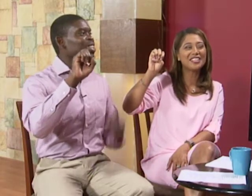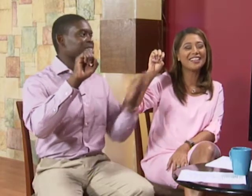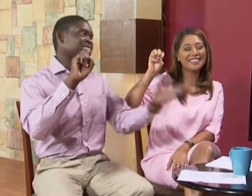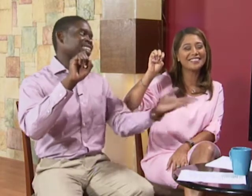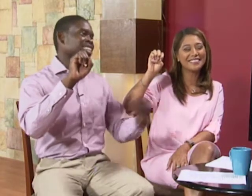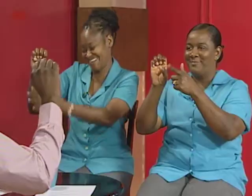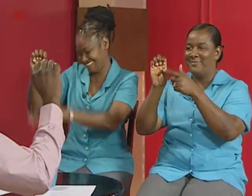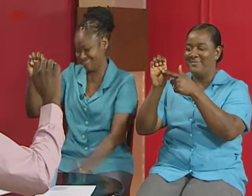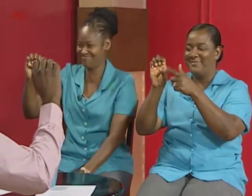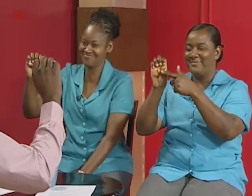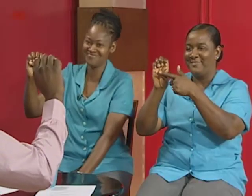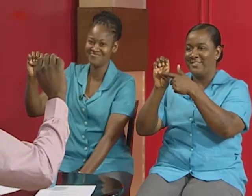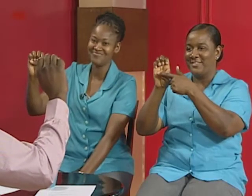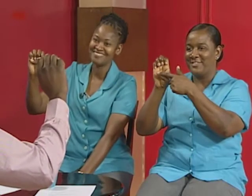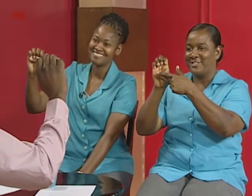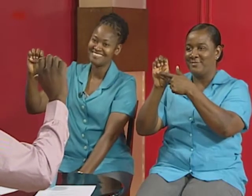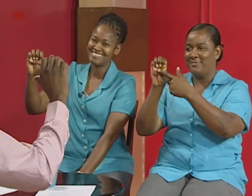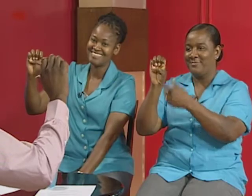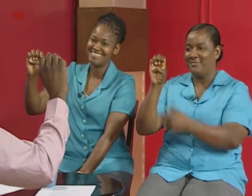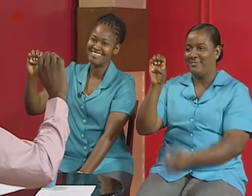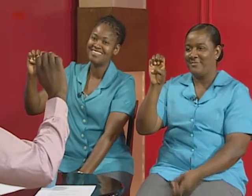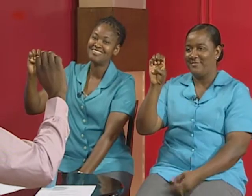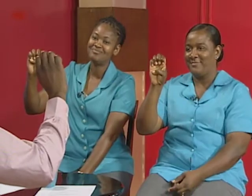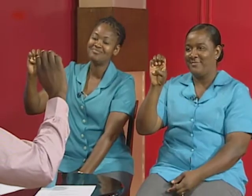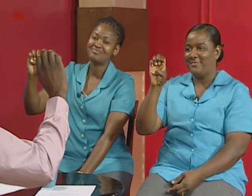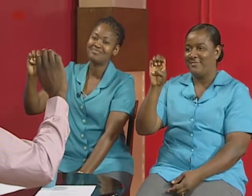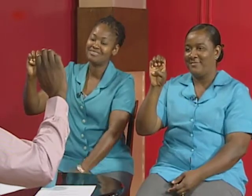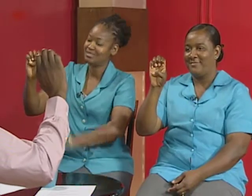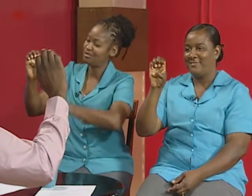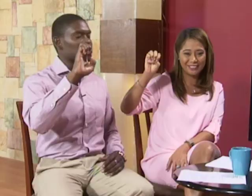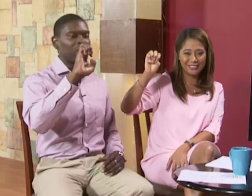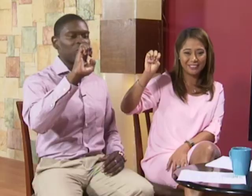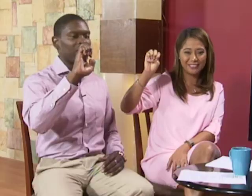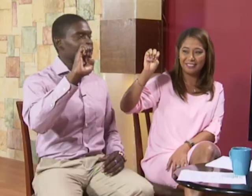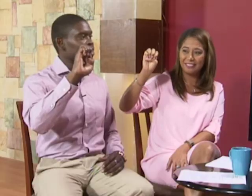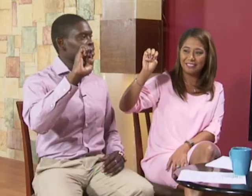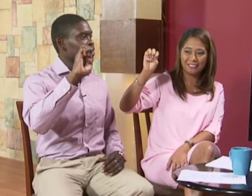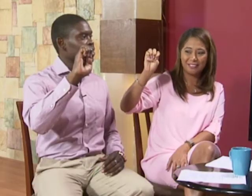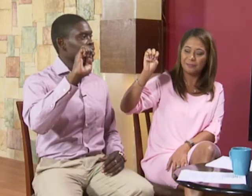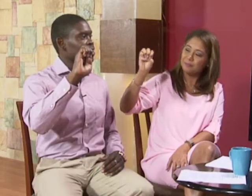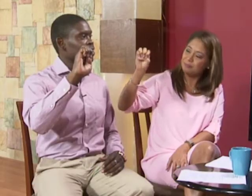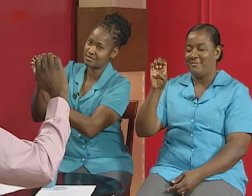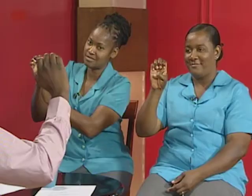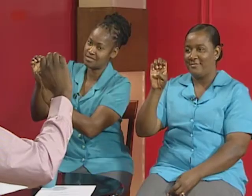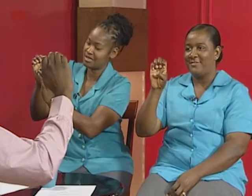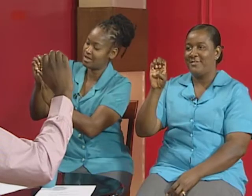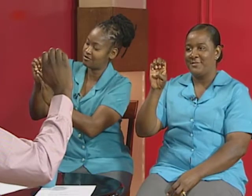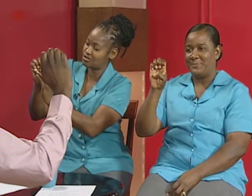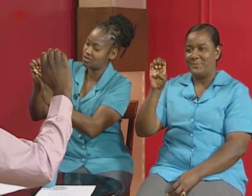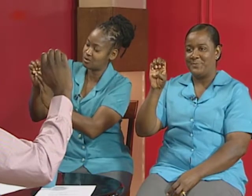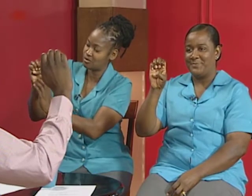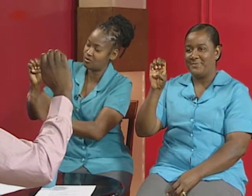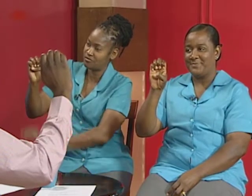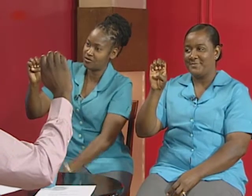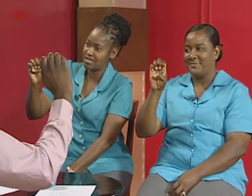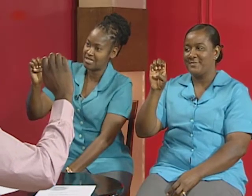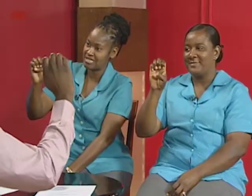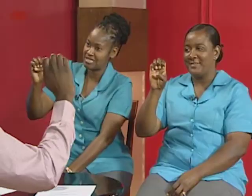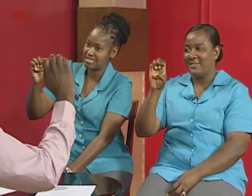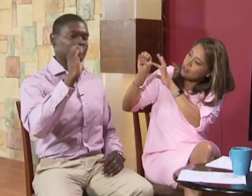for me now it's actually i don't remember all of them for it's actually this one one put your thumb across it easier like just like the tips of your finger on